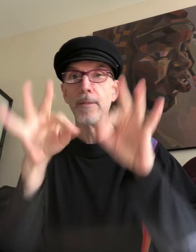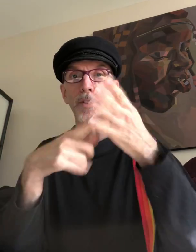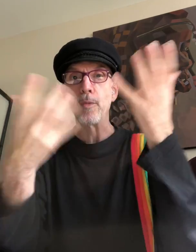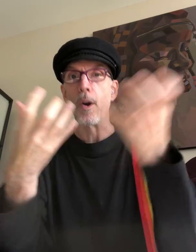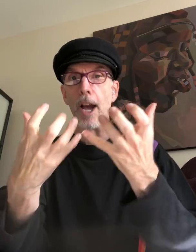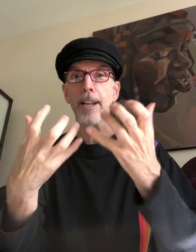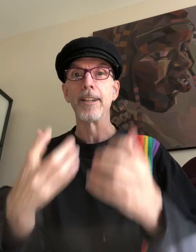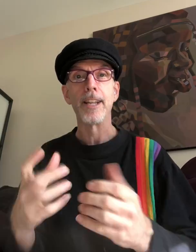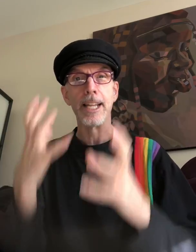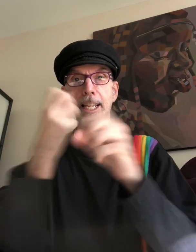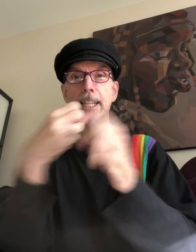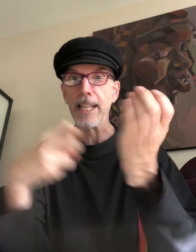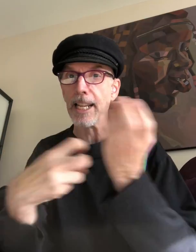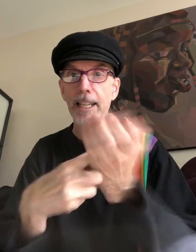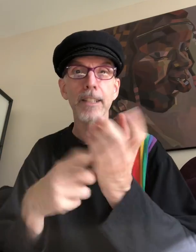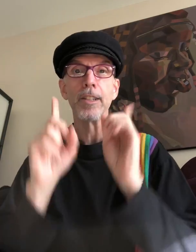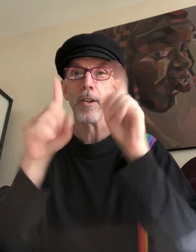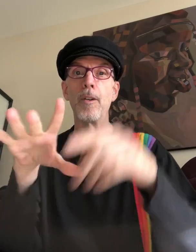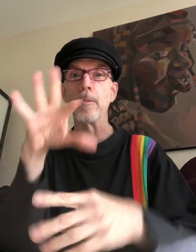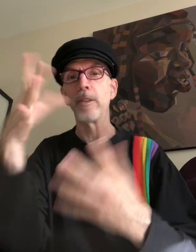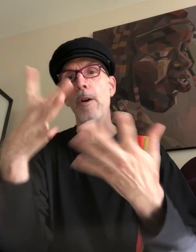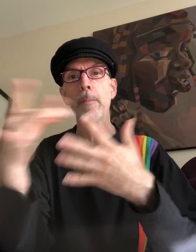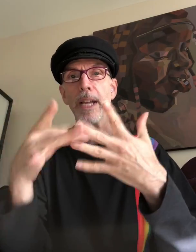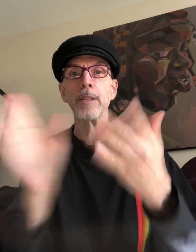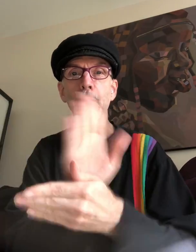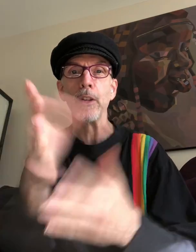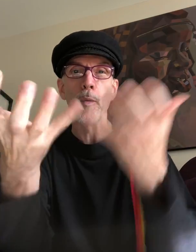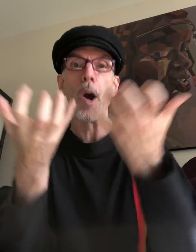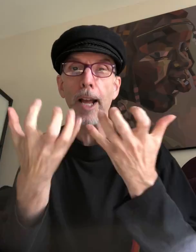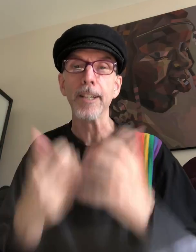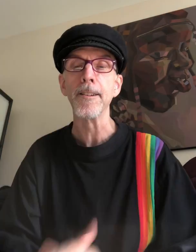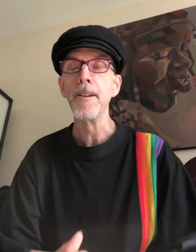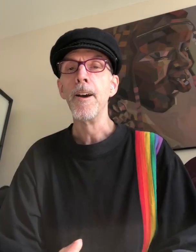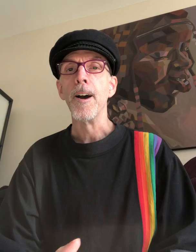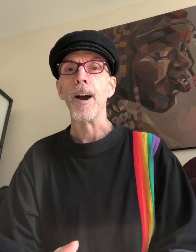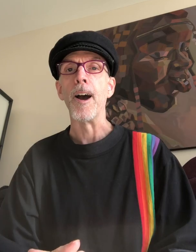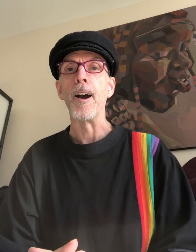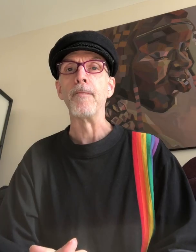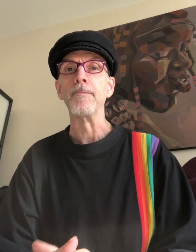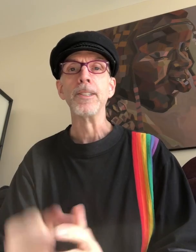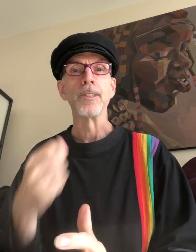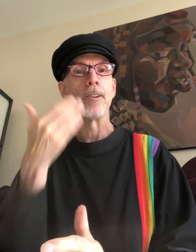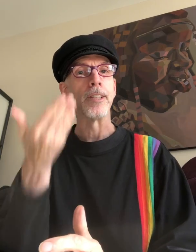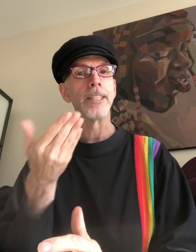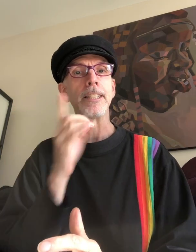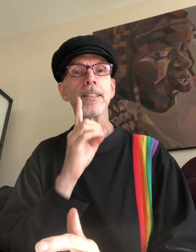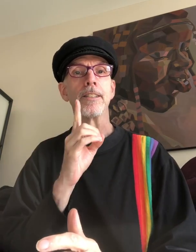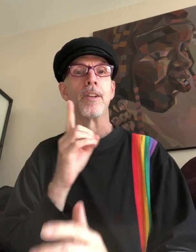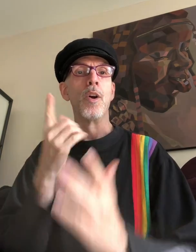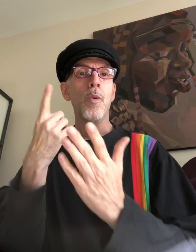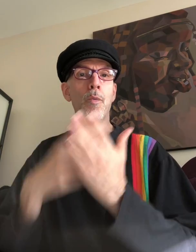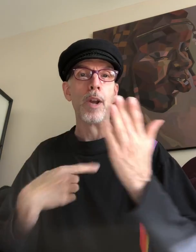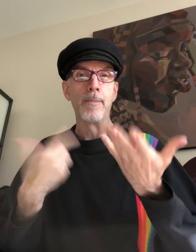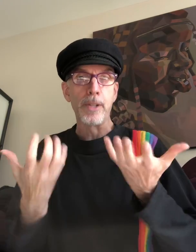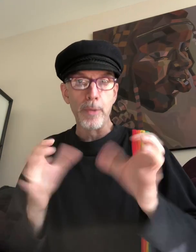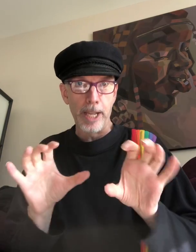what you want. Get tickets. you know, pick the movie you want. So this is what I'm doing